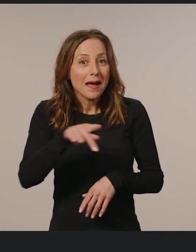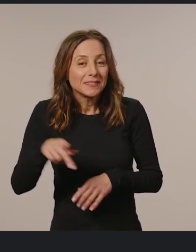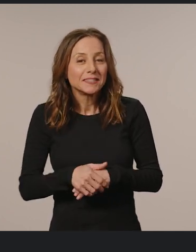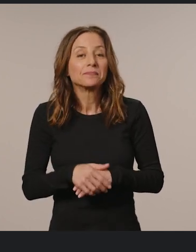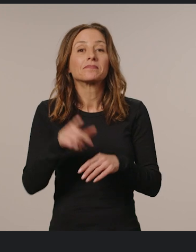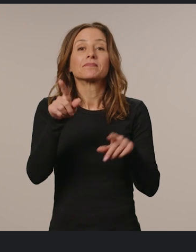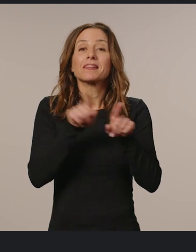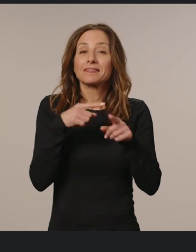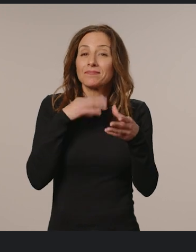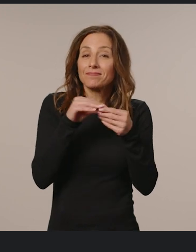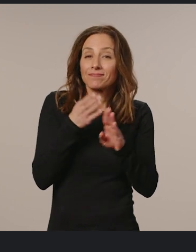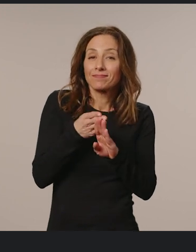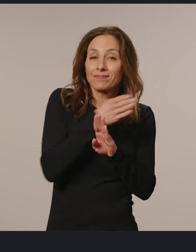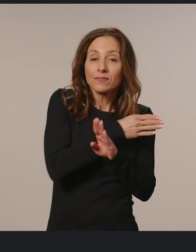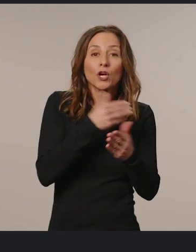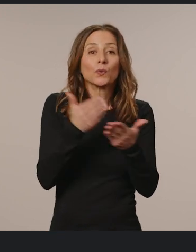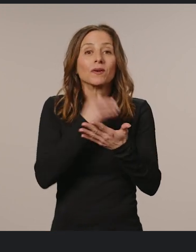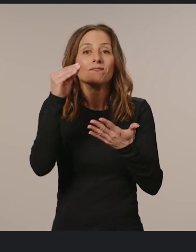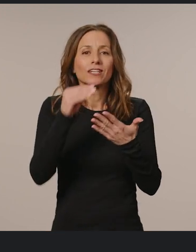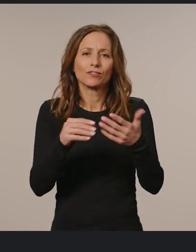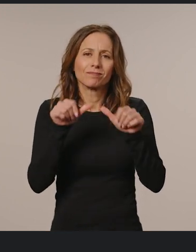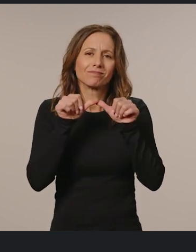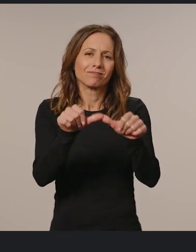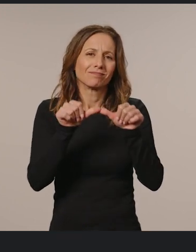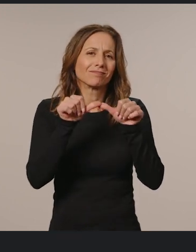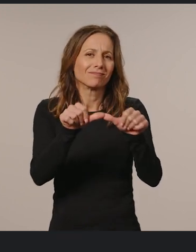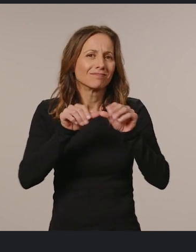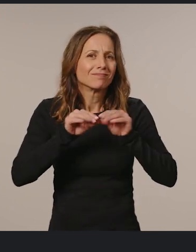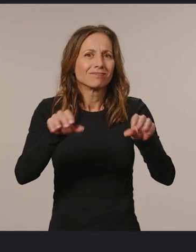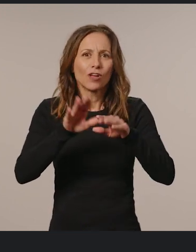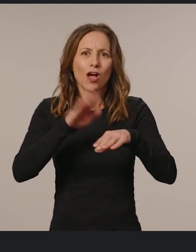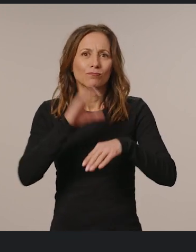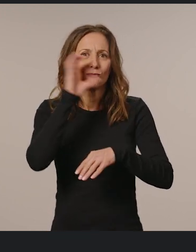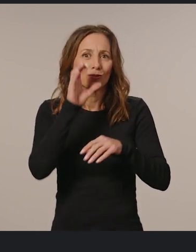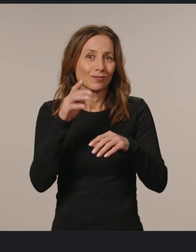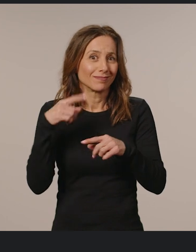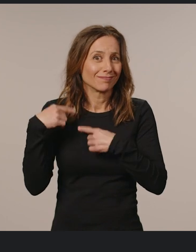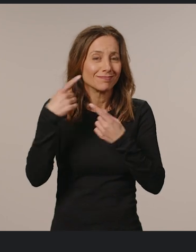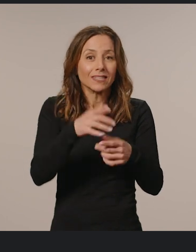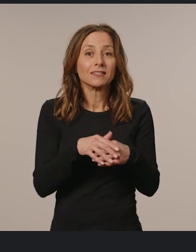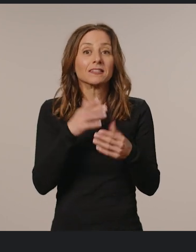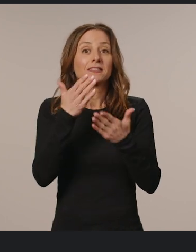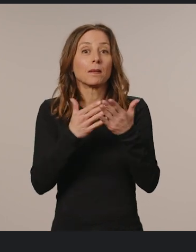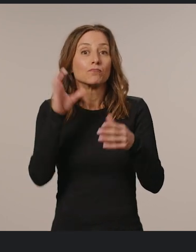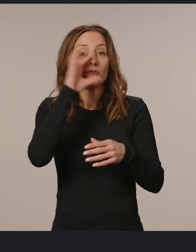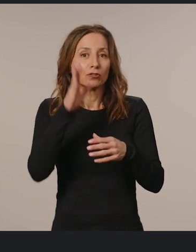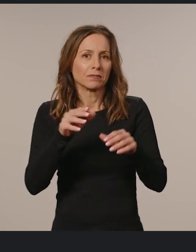But as I said in the beginning, new features are landing on browsers constantly. Some browsers are updating every few weeks. So